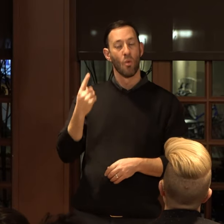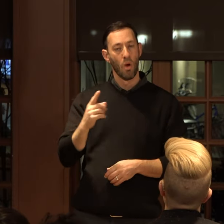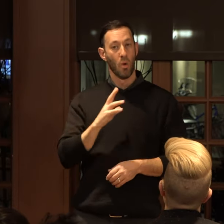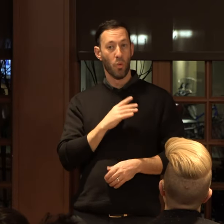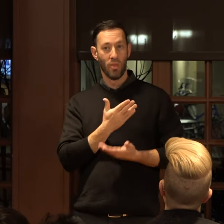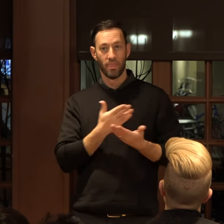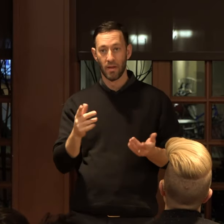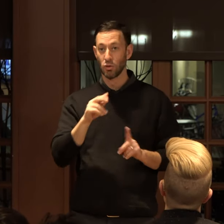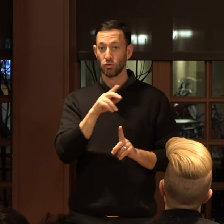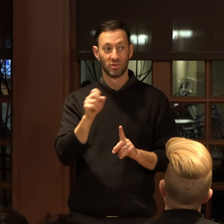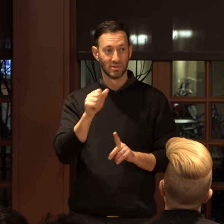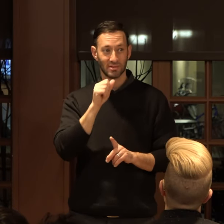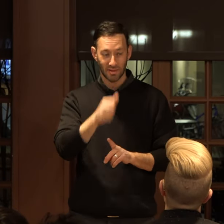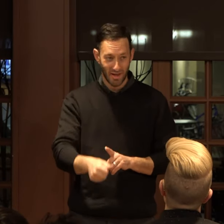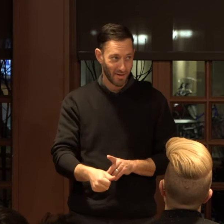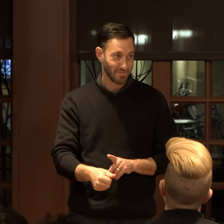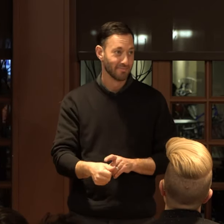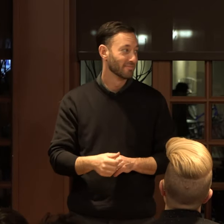my Tourette's does not.